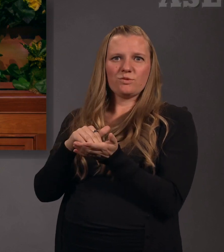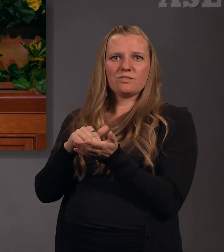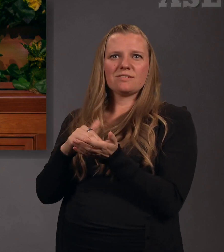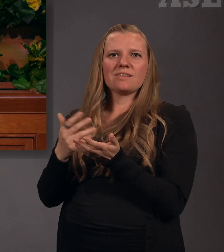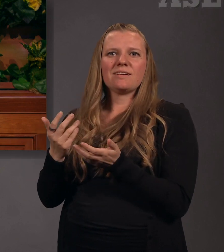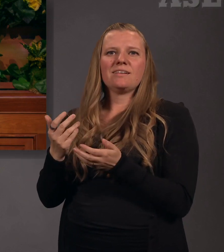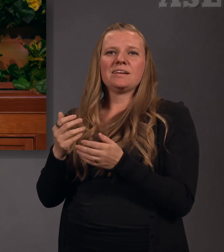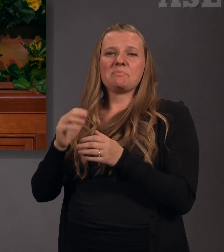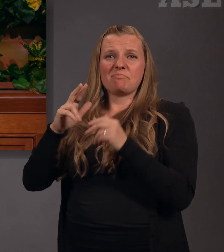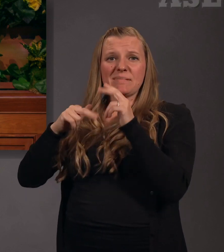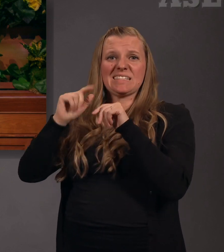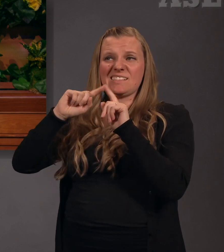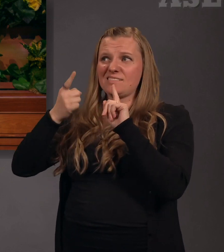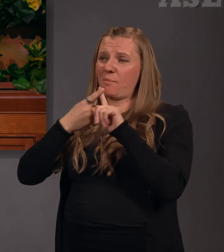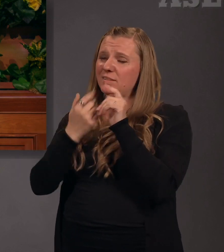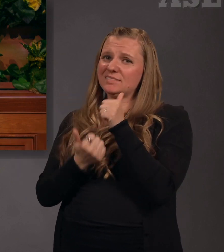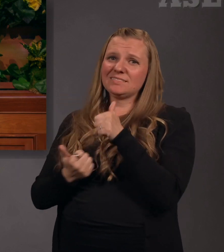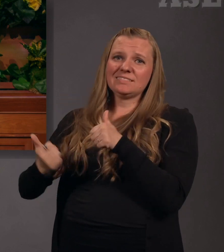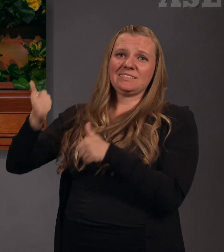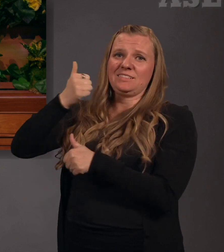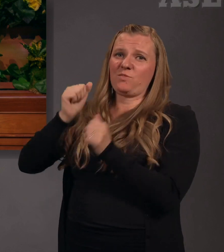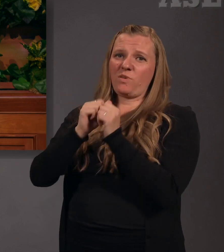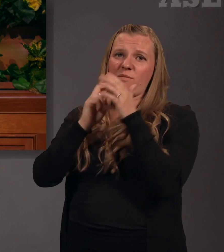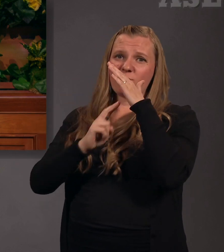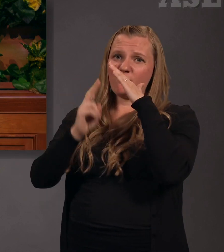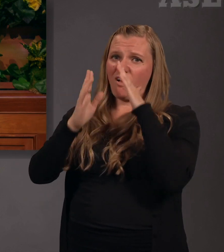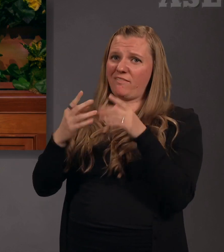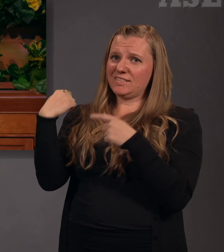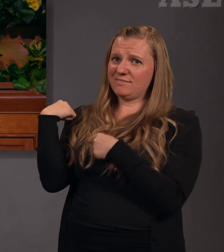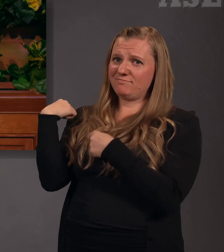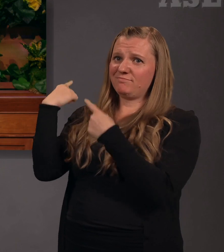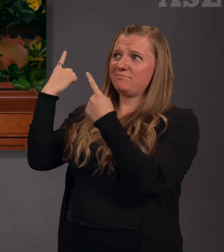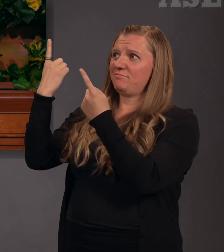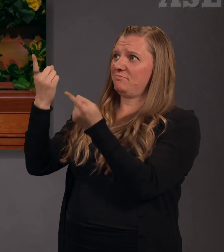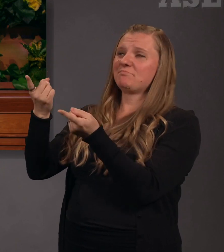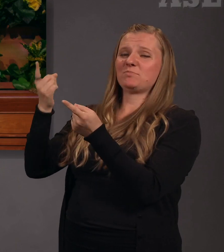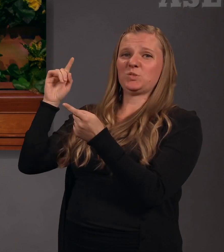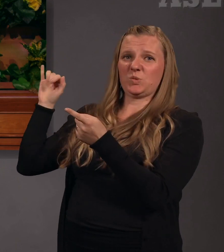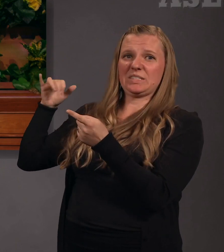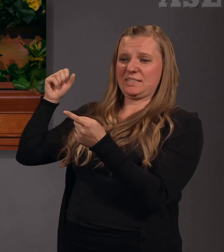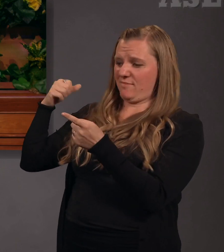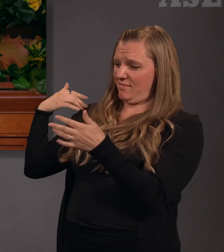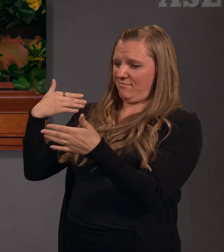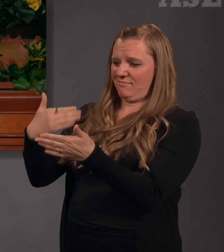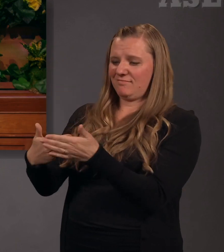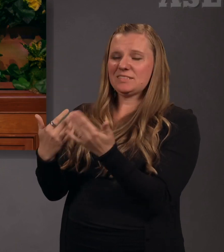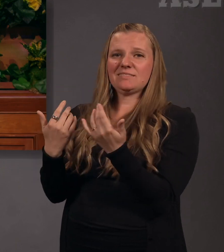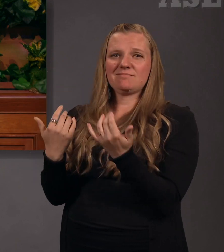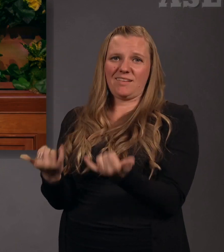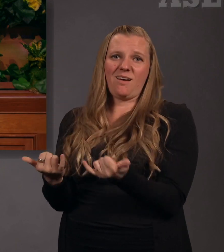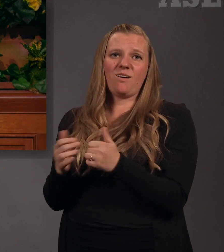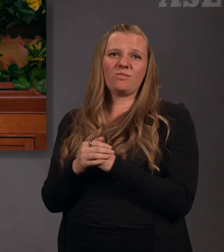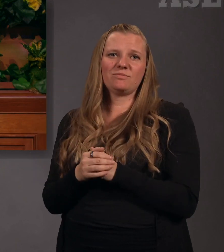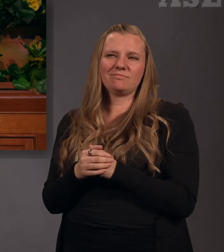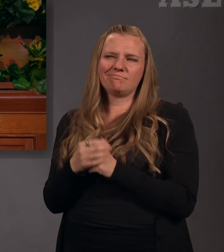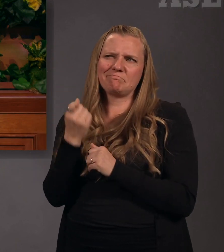been one of the highest priorities of all prophets since the Prophet Joseph Smith, and it is easy to understand why.